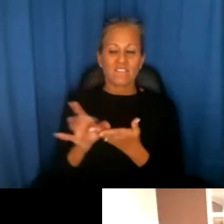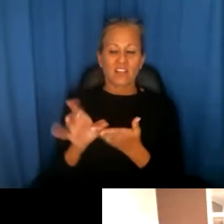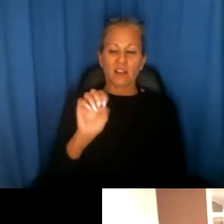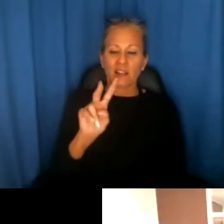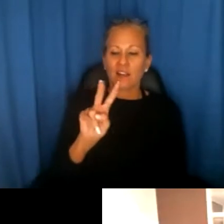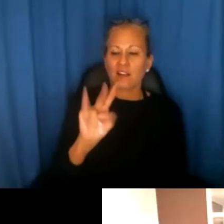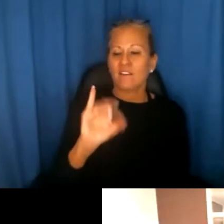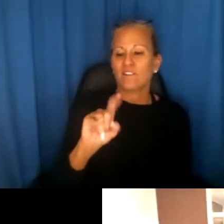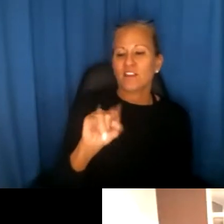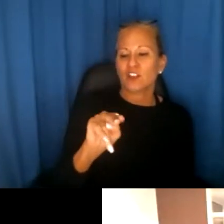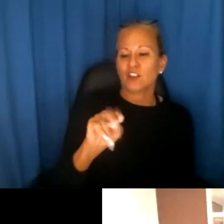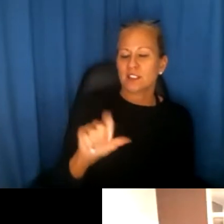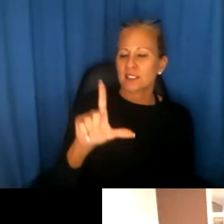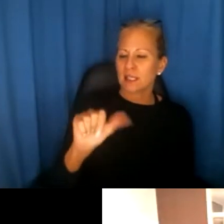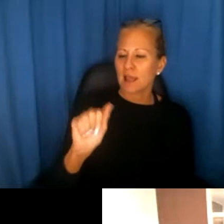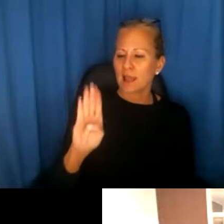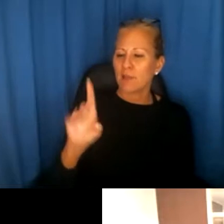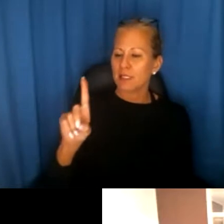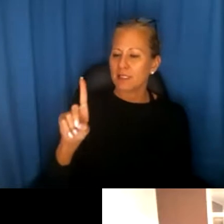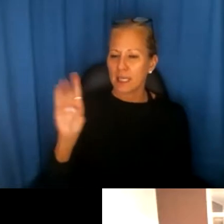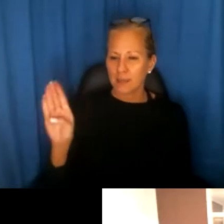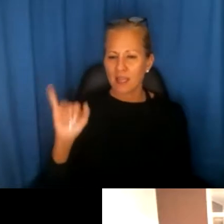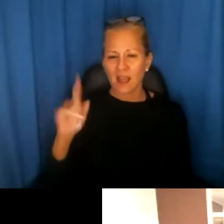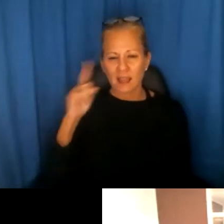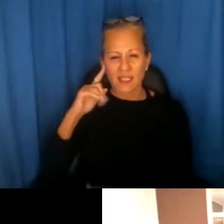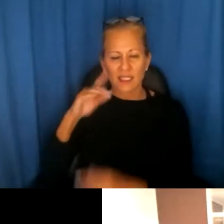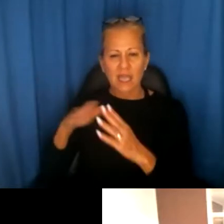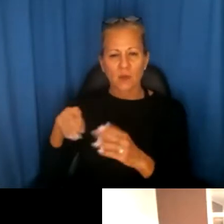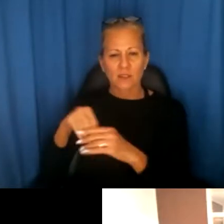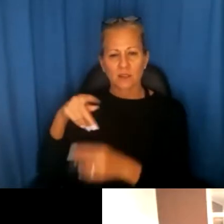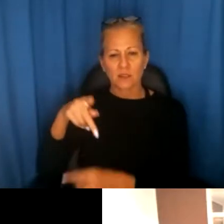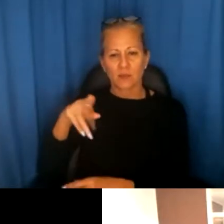database. I think it's housed at Princeton to get information for your local community.